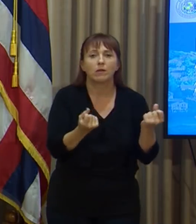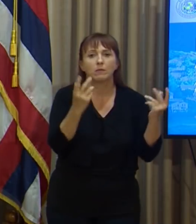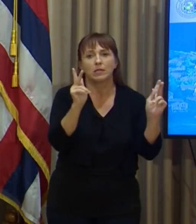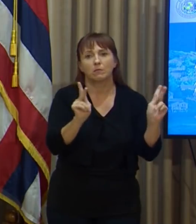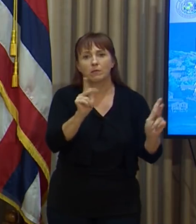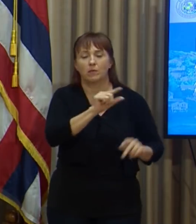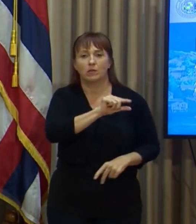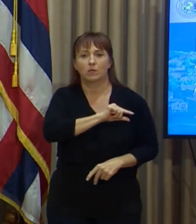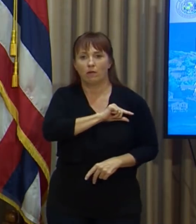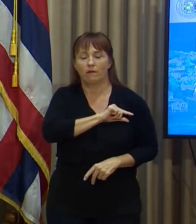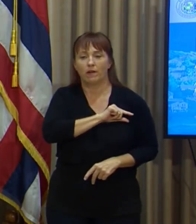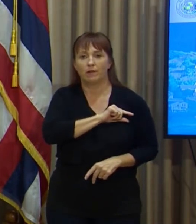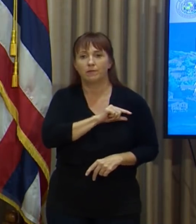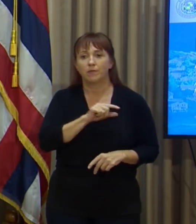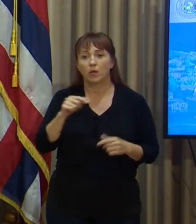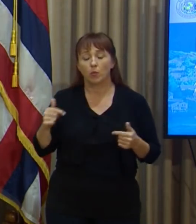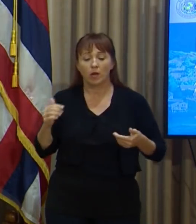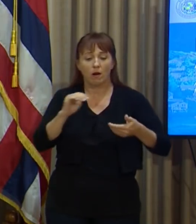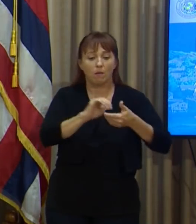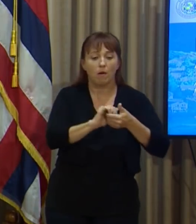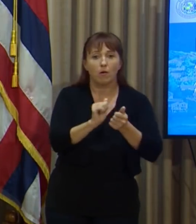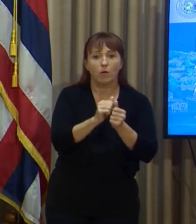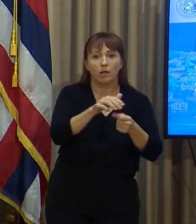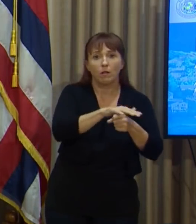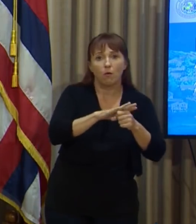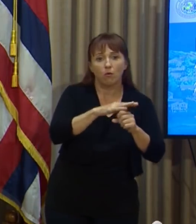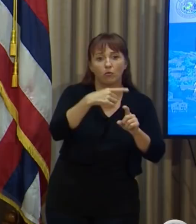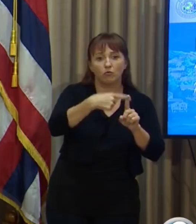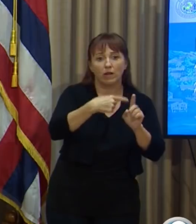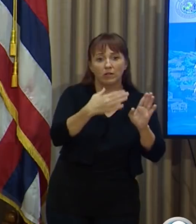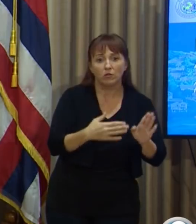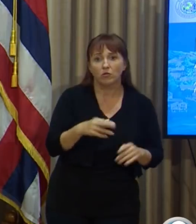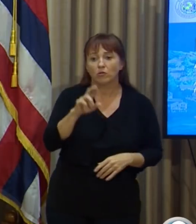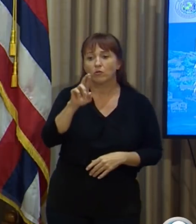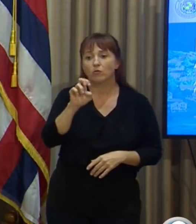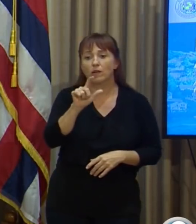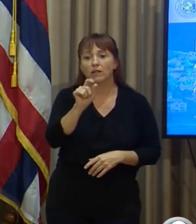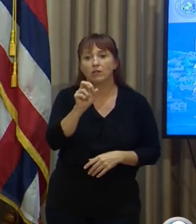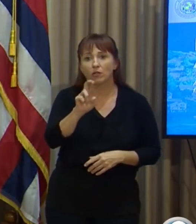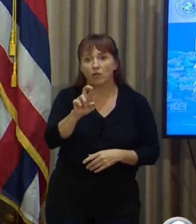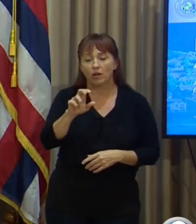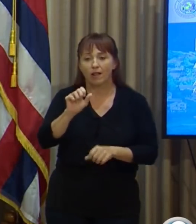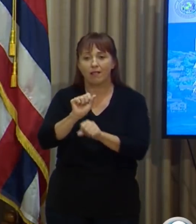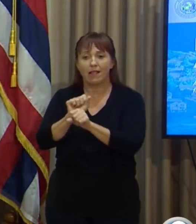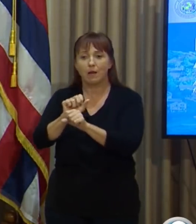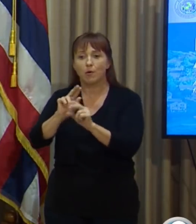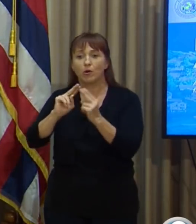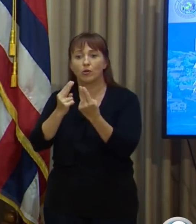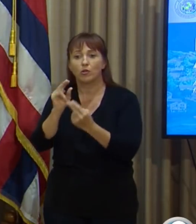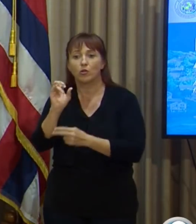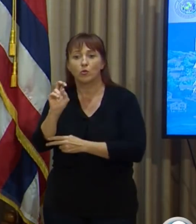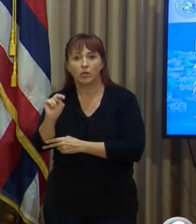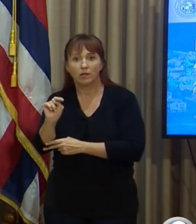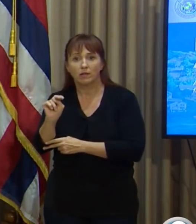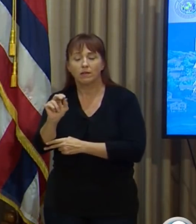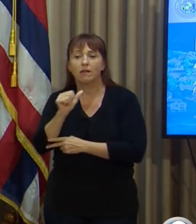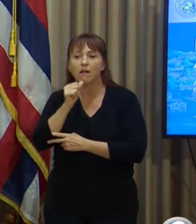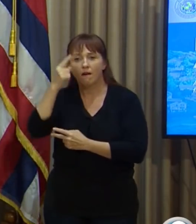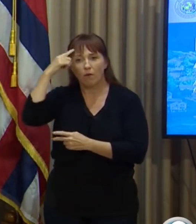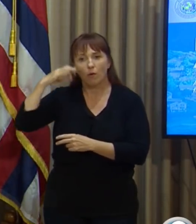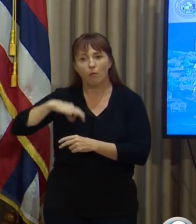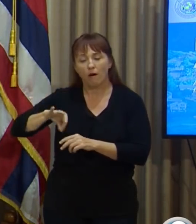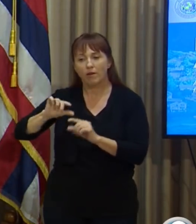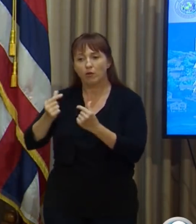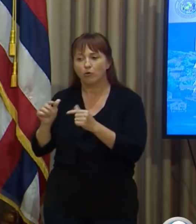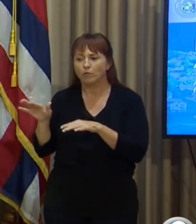Catholic Charities Hawai'i is partnering with local renters, realtors, labor unions, and other non-profit groups to